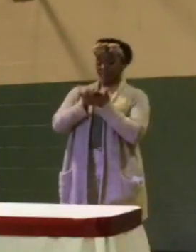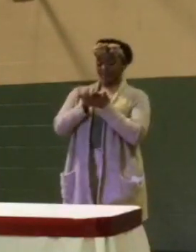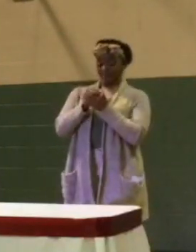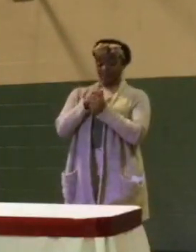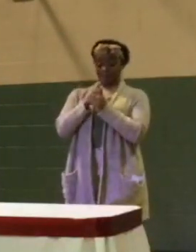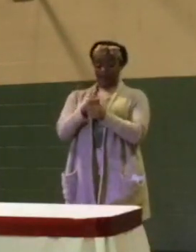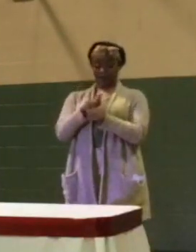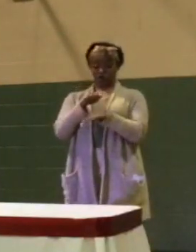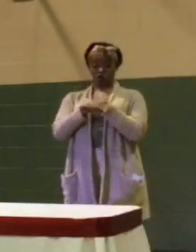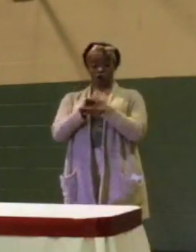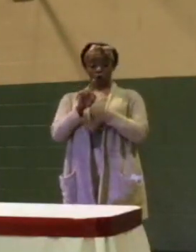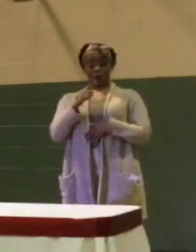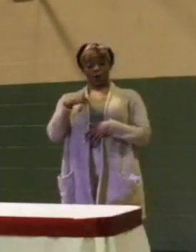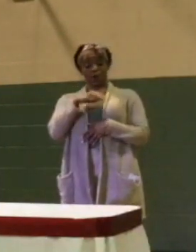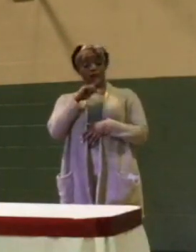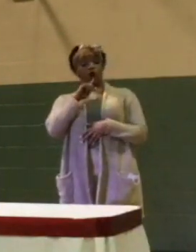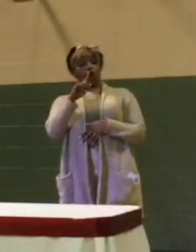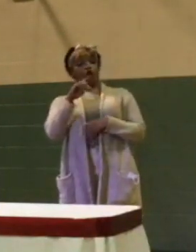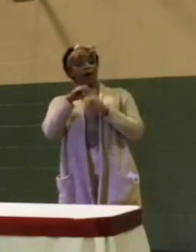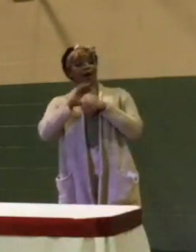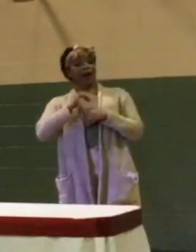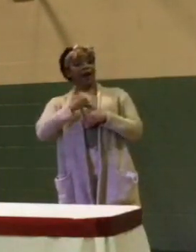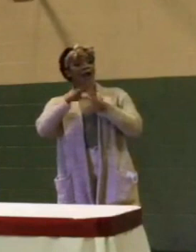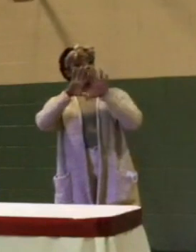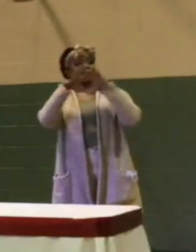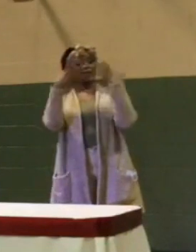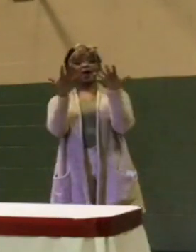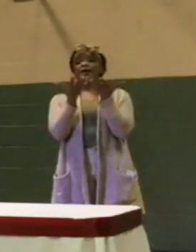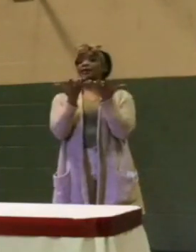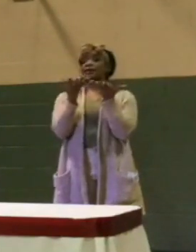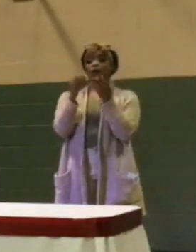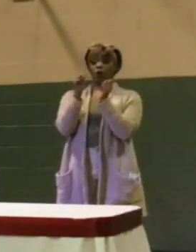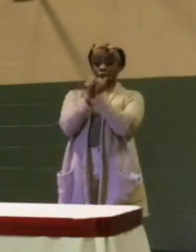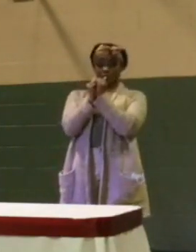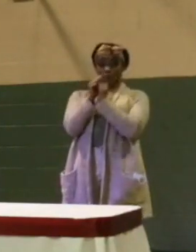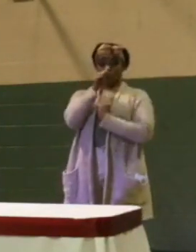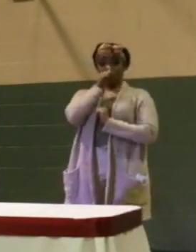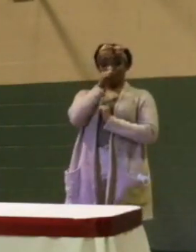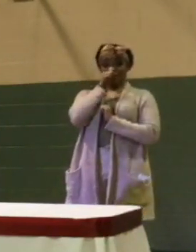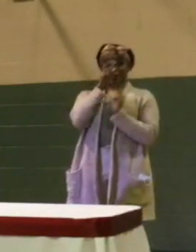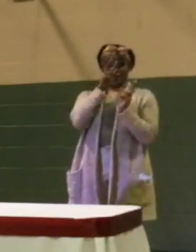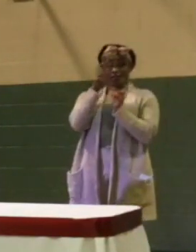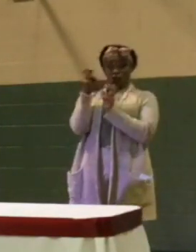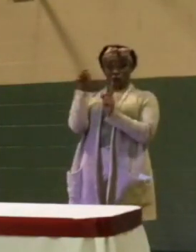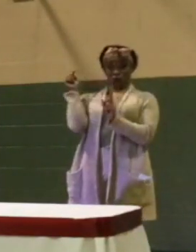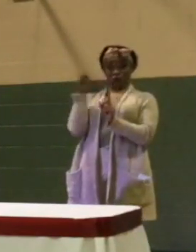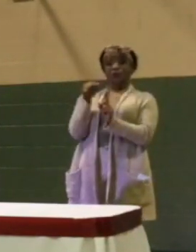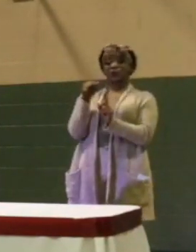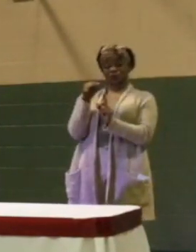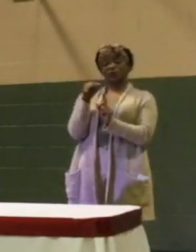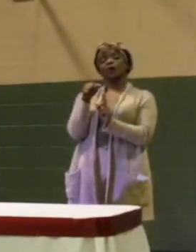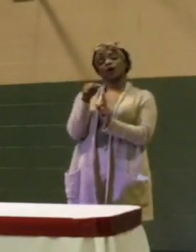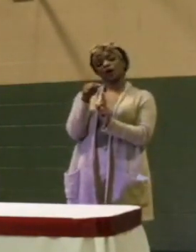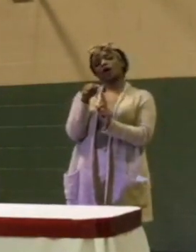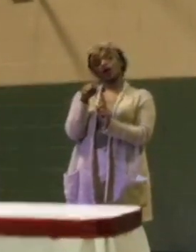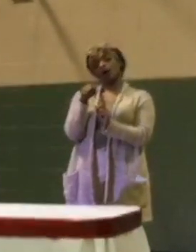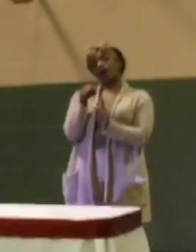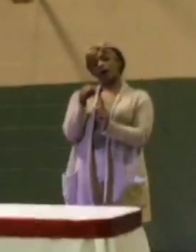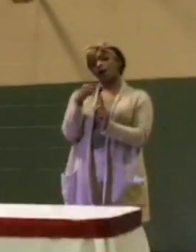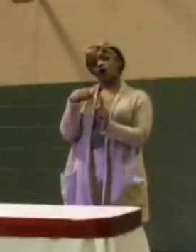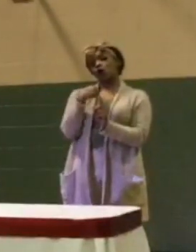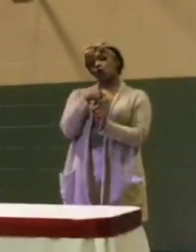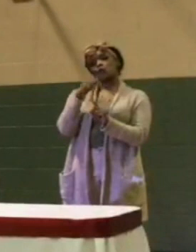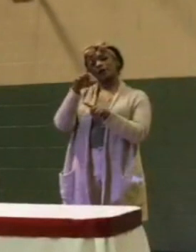are in our society with the privacy issues, that we can't